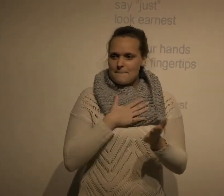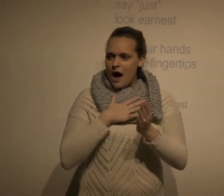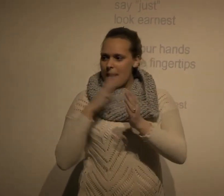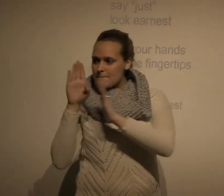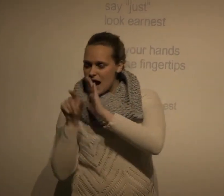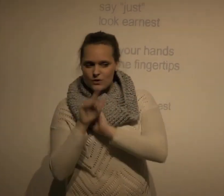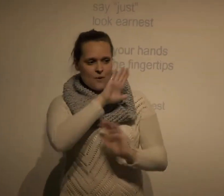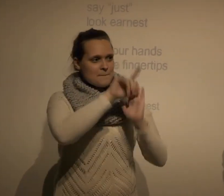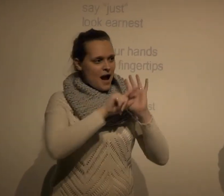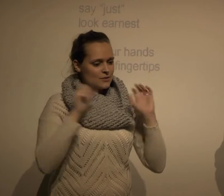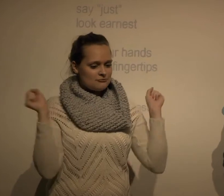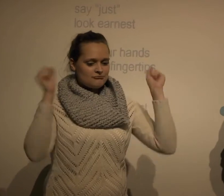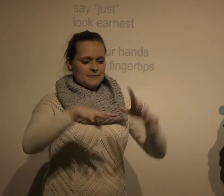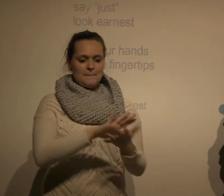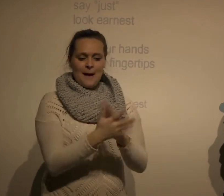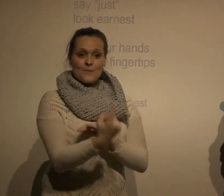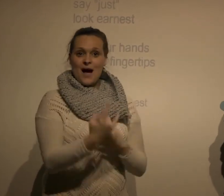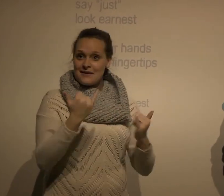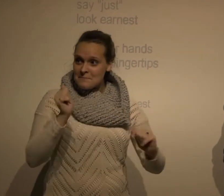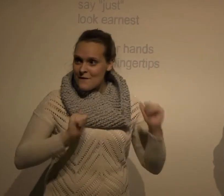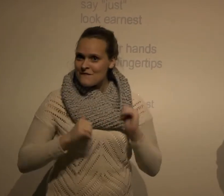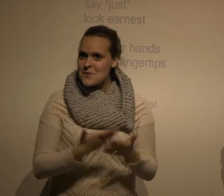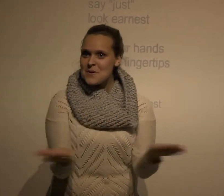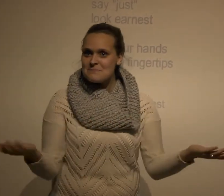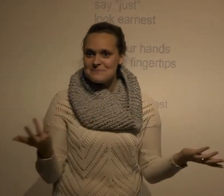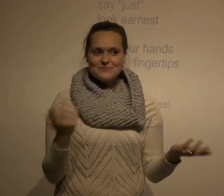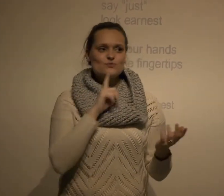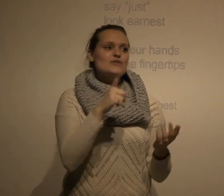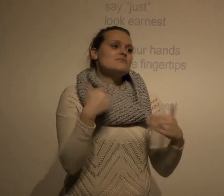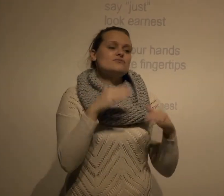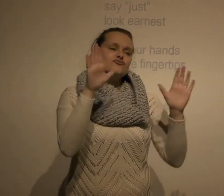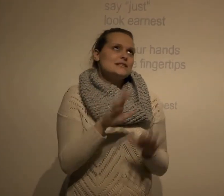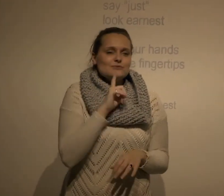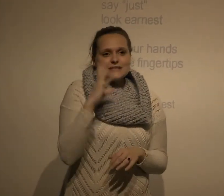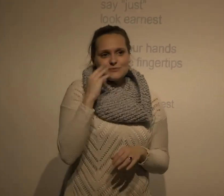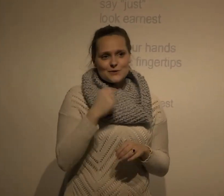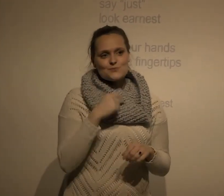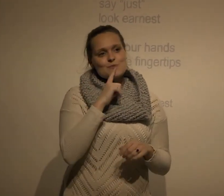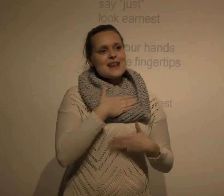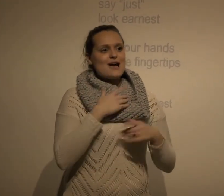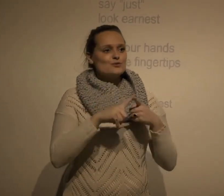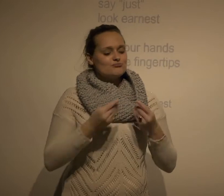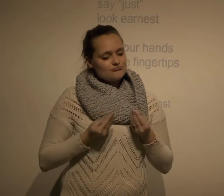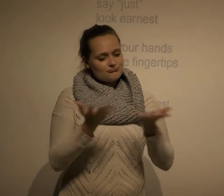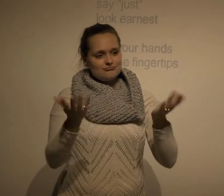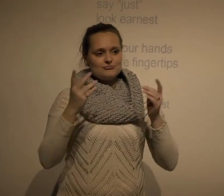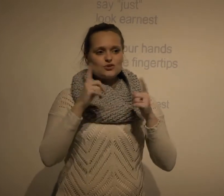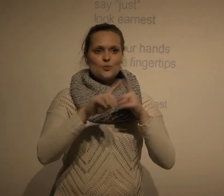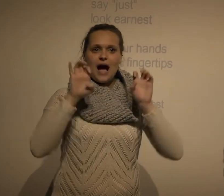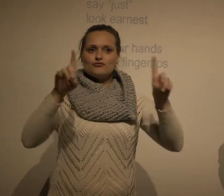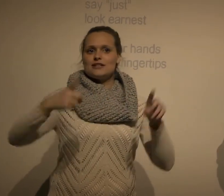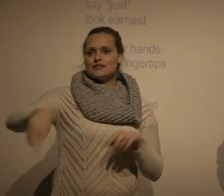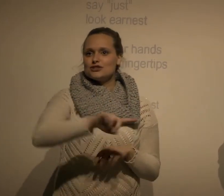so so with my background and then Gary's background we collaborated and I think it was a wonderful experience